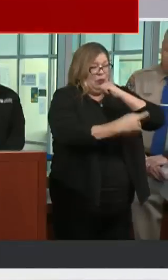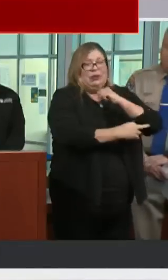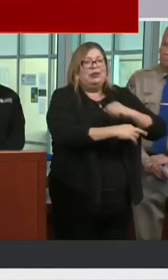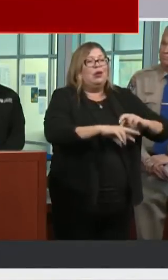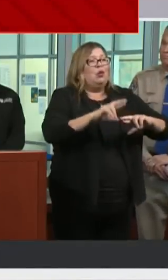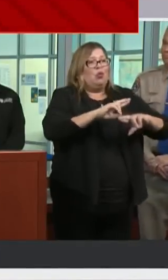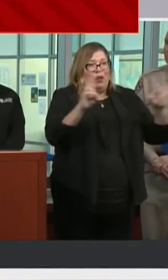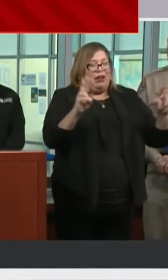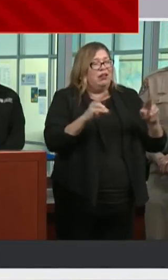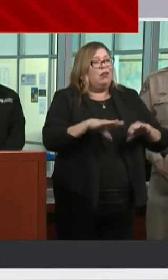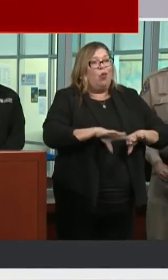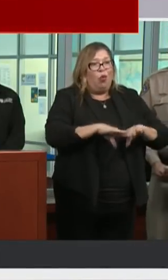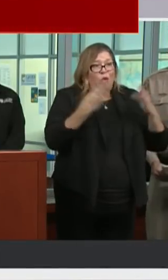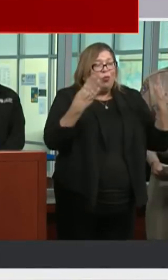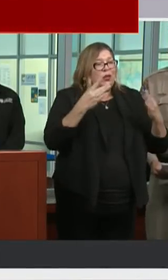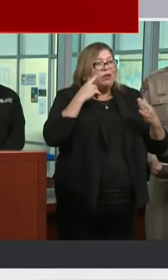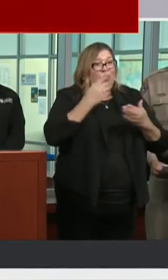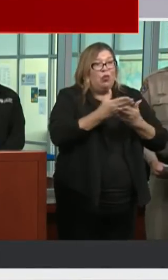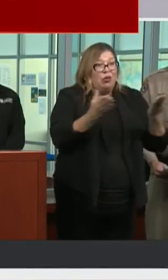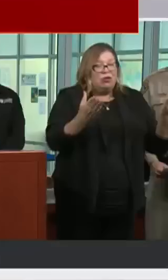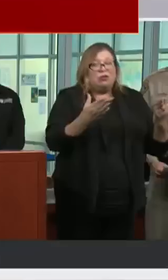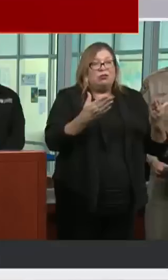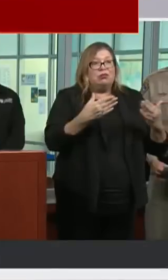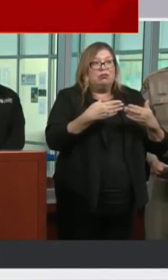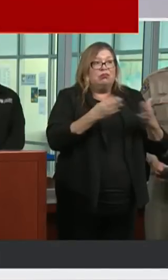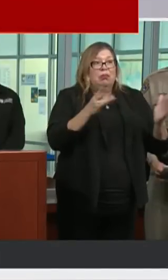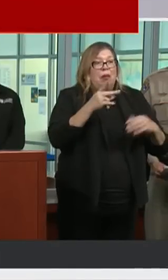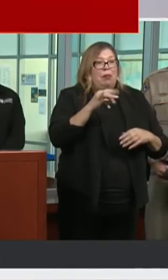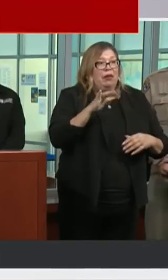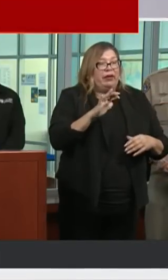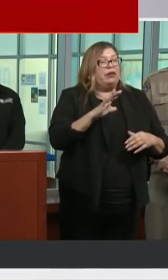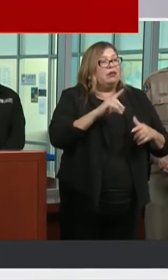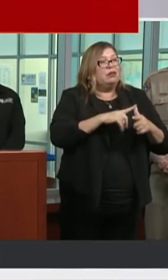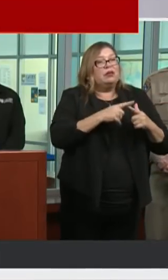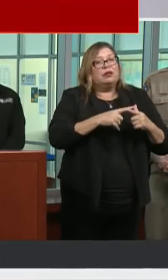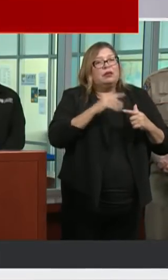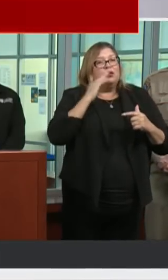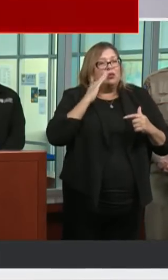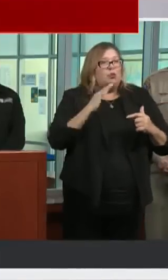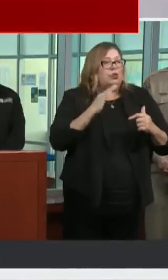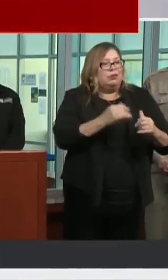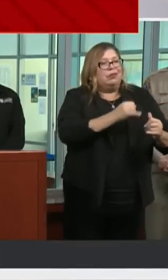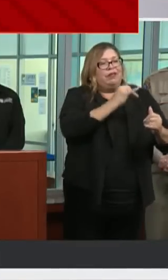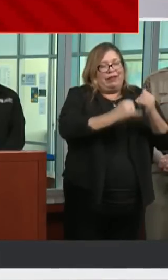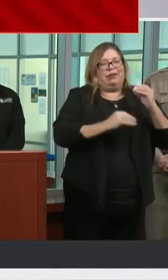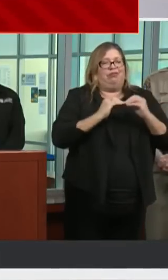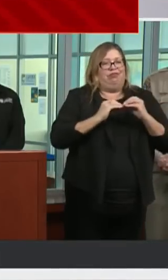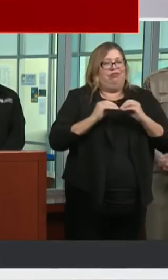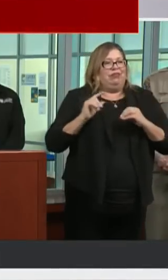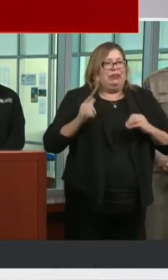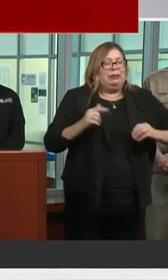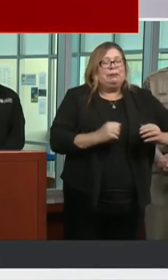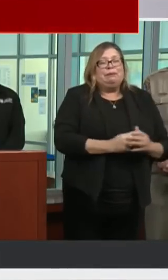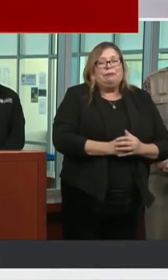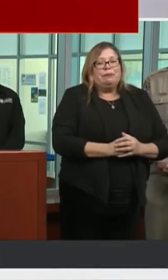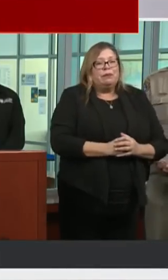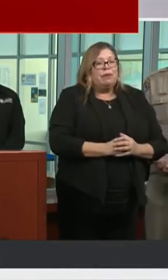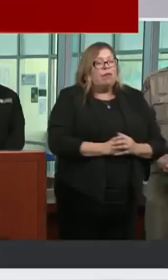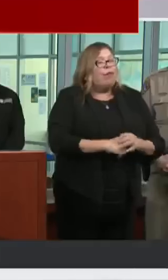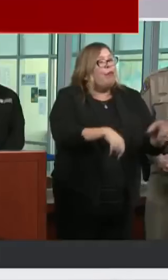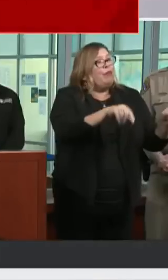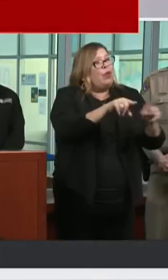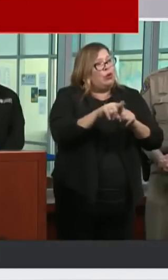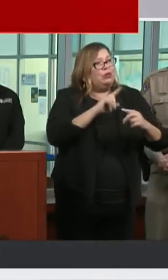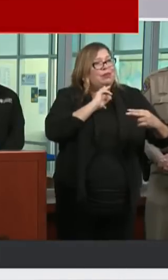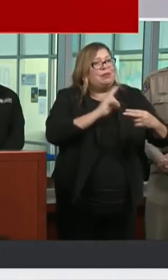open to public traffic and then commence with the final repairs of the bridge. I also want to mention